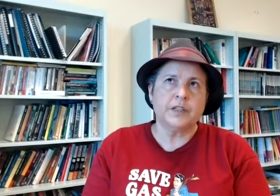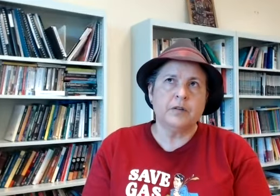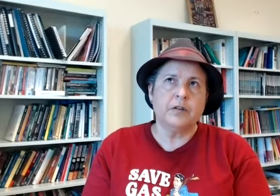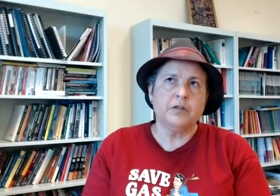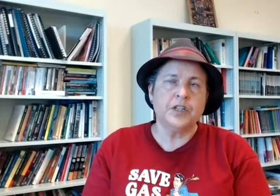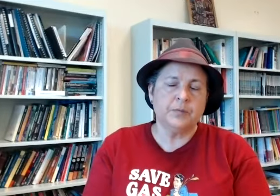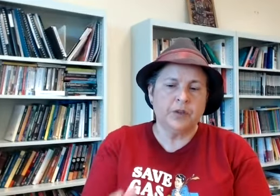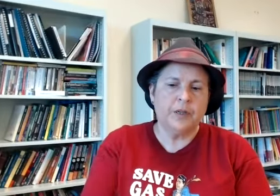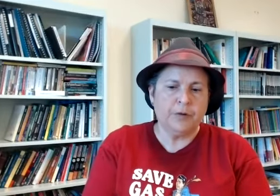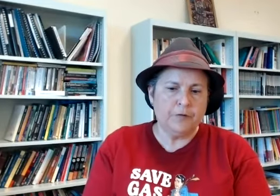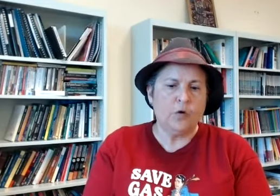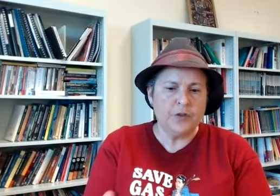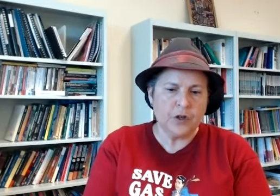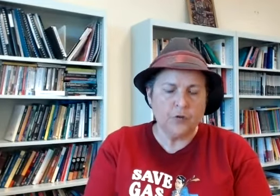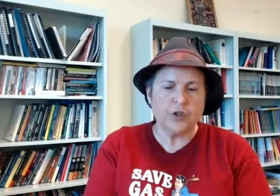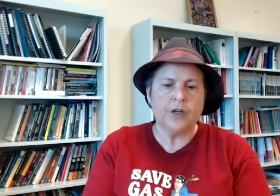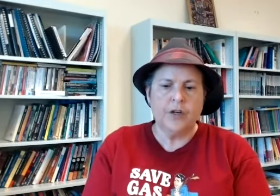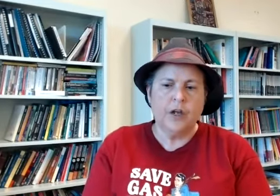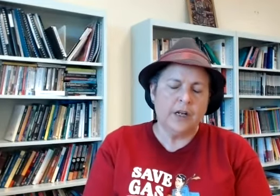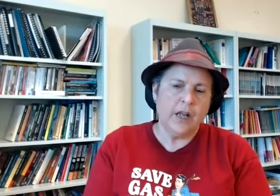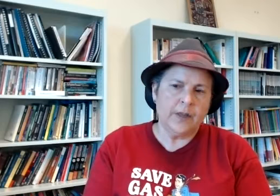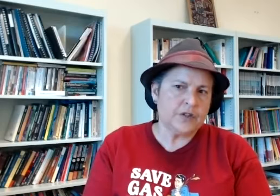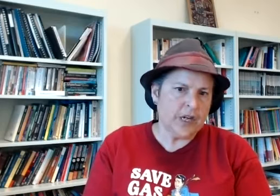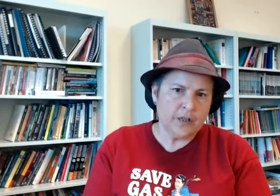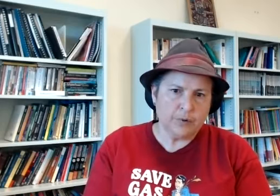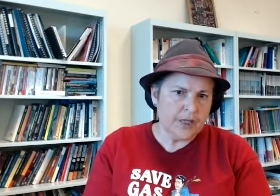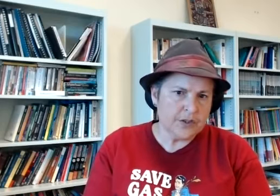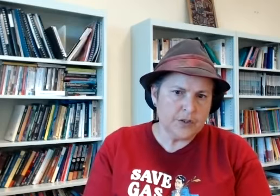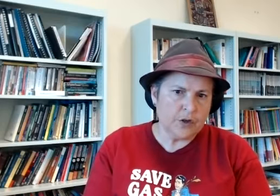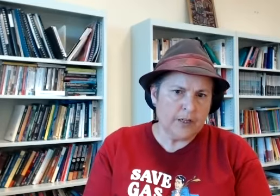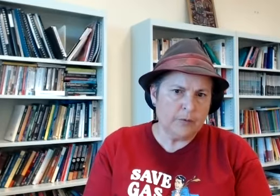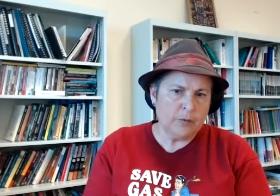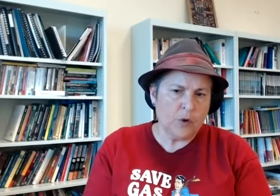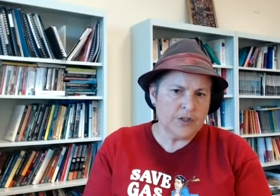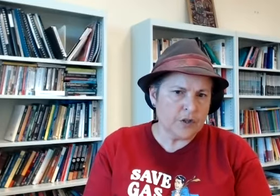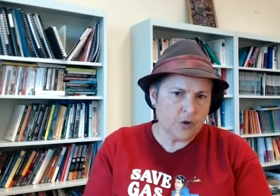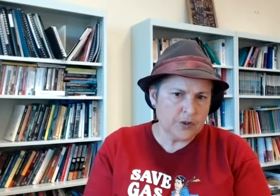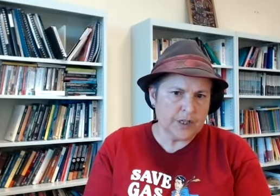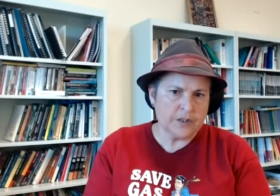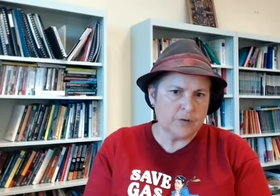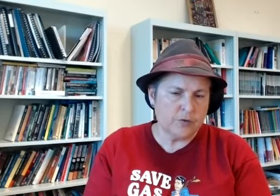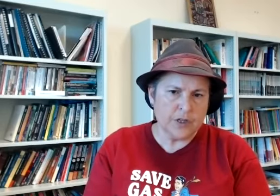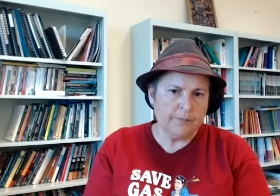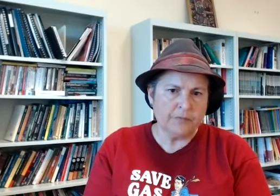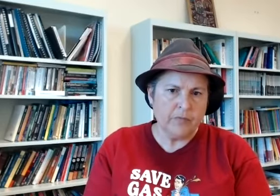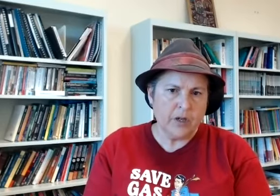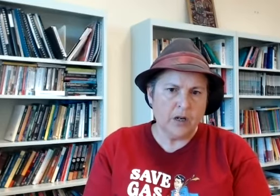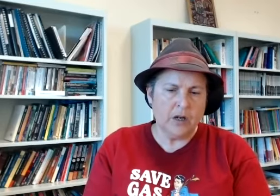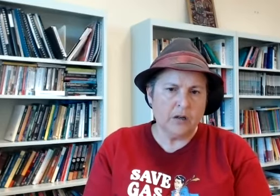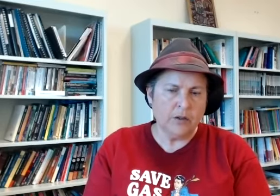disability performance culture and how that's taken place in Australia I mean what is the context and um uh you know